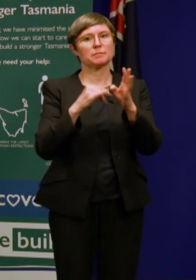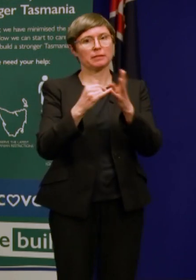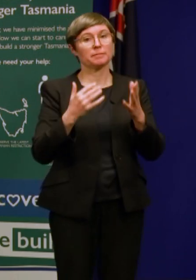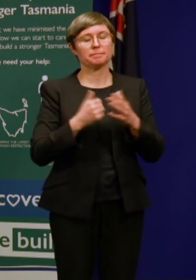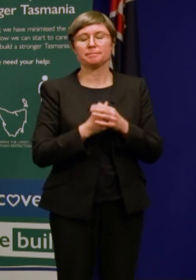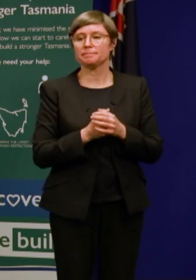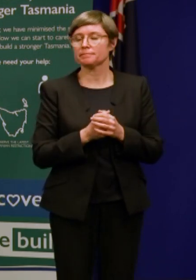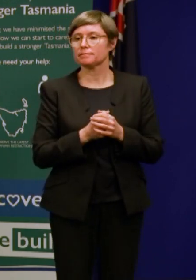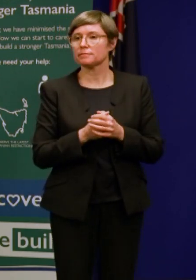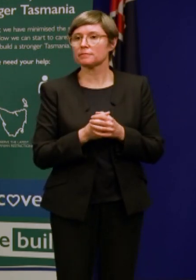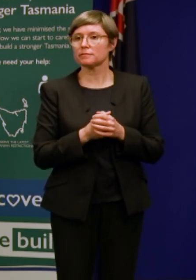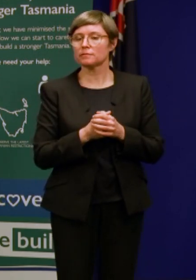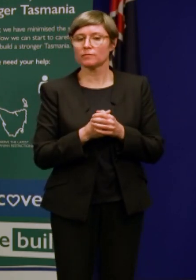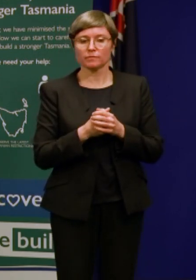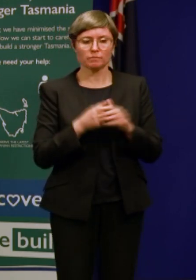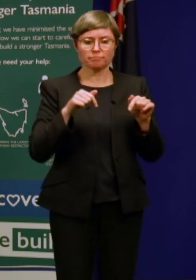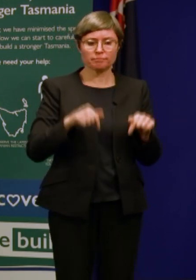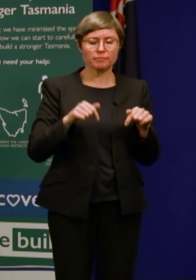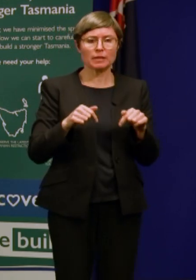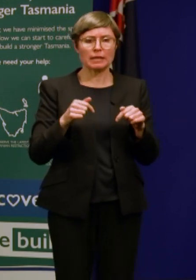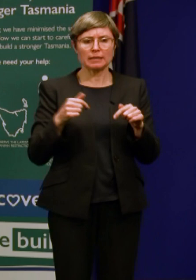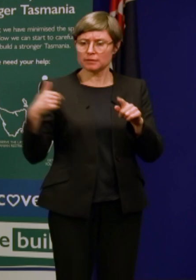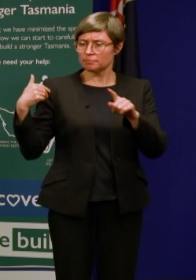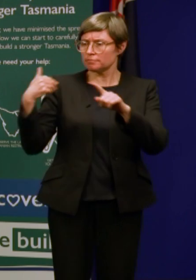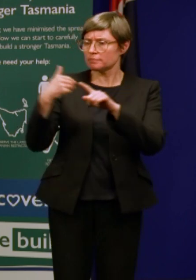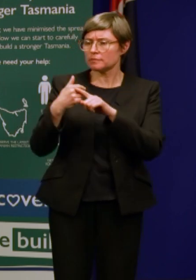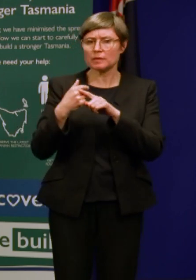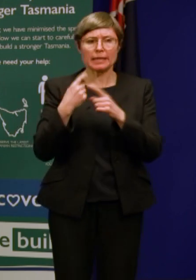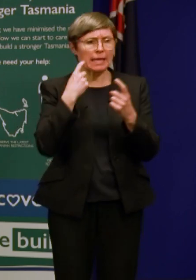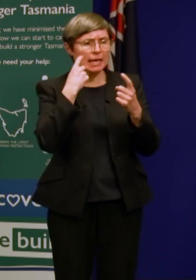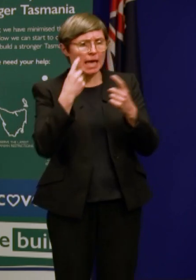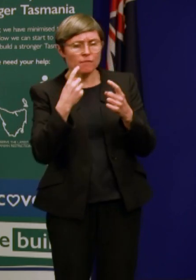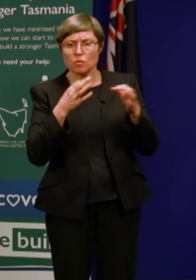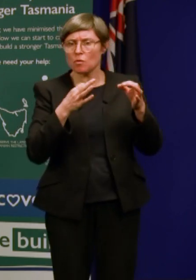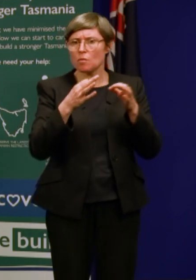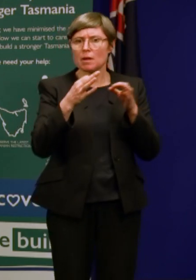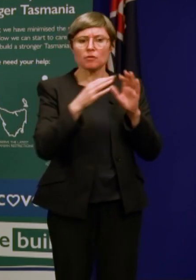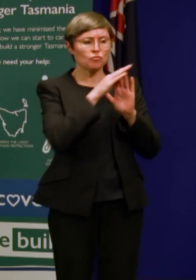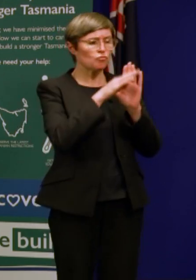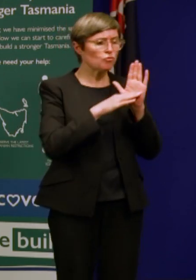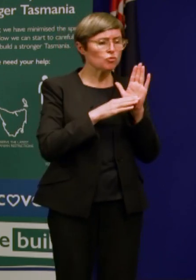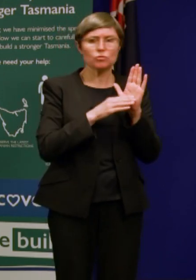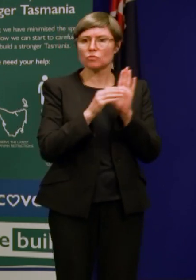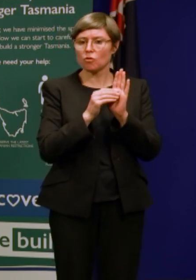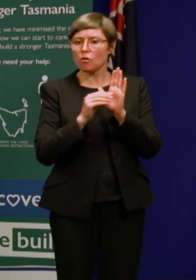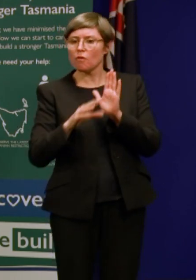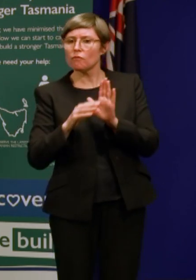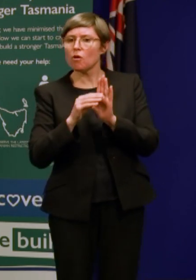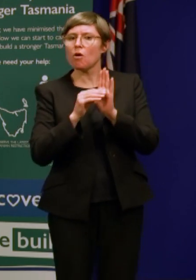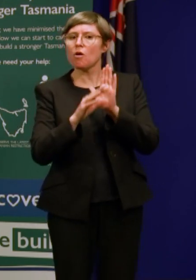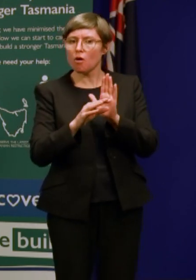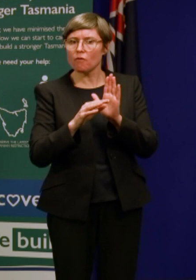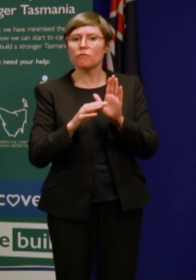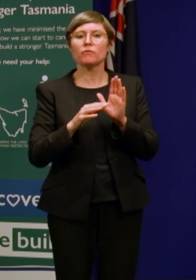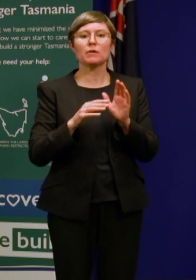We've also carefully relaxed measures that have enabled greater social mixing, closer